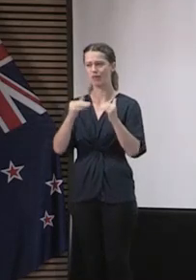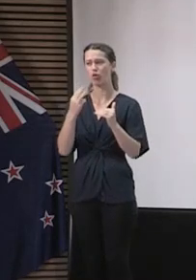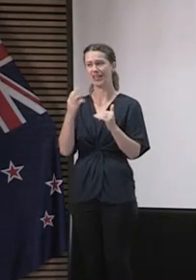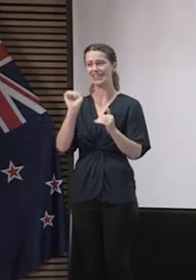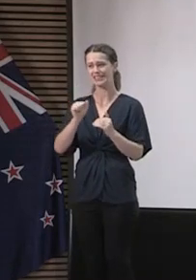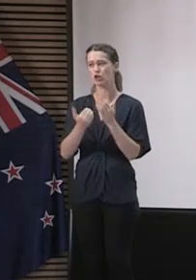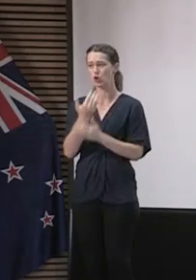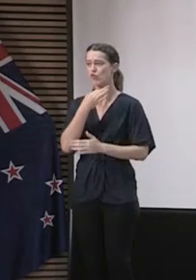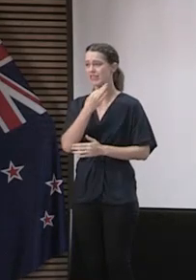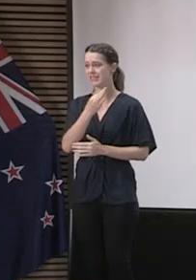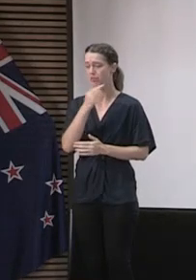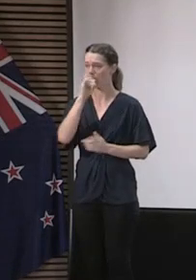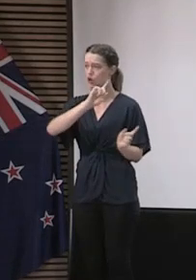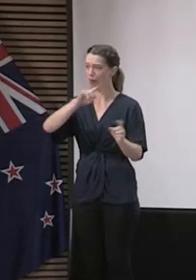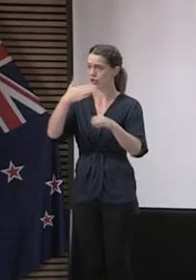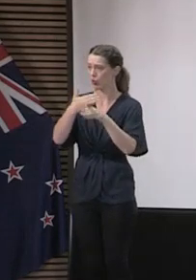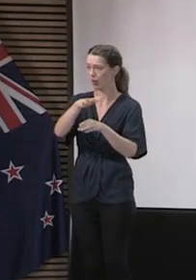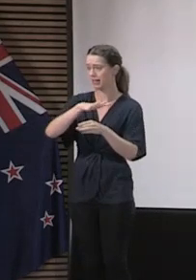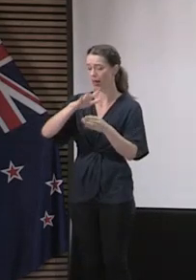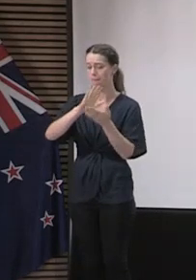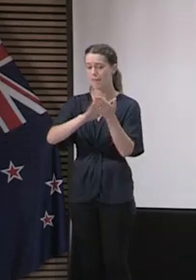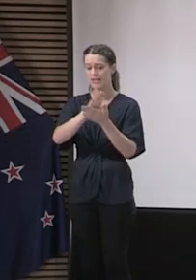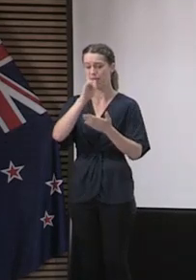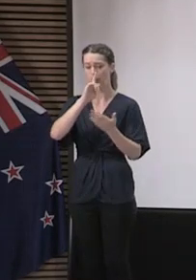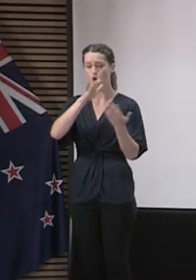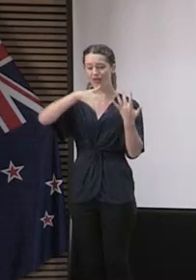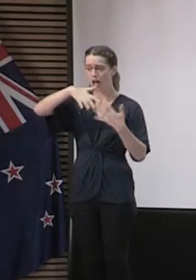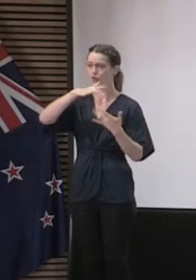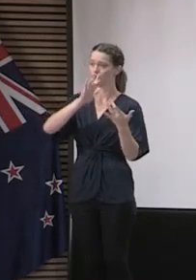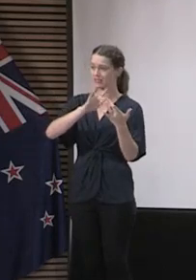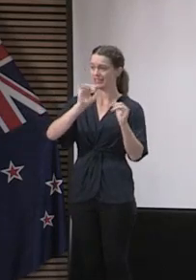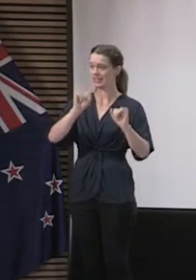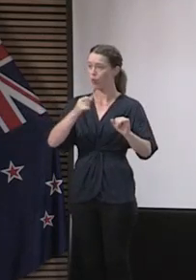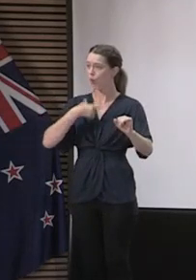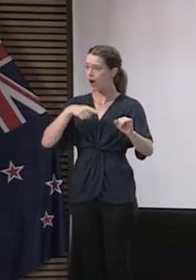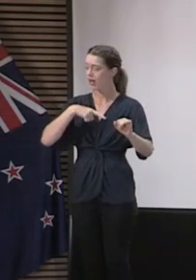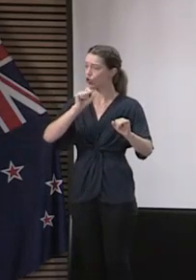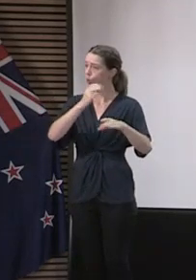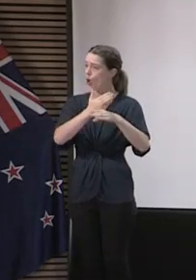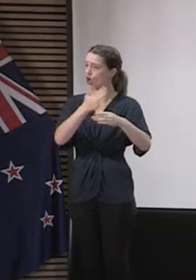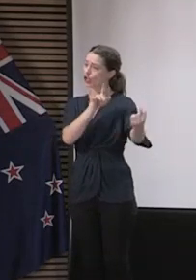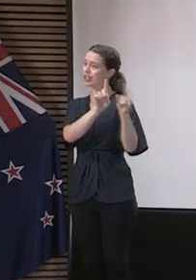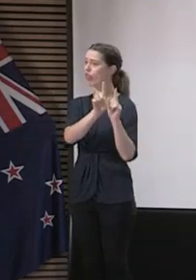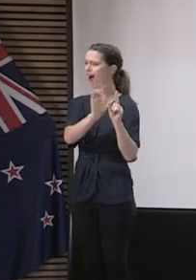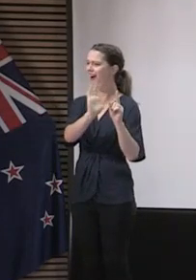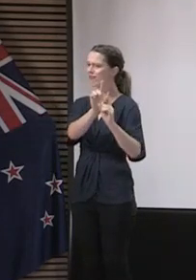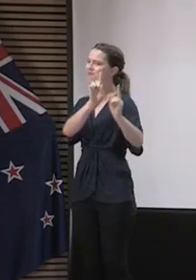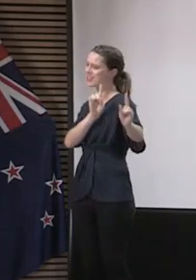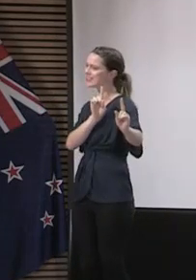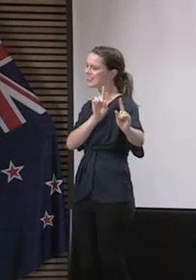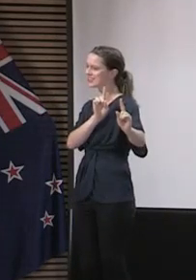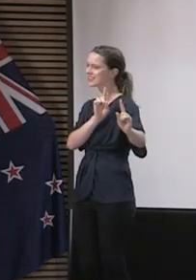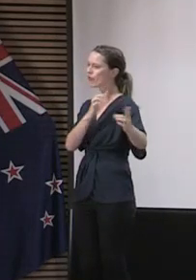workplaces and that will extend the number of people they have contact with. That's why we ask that you still keep your distance as much as you're able